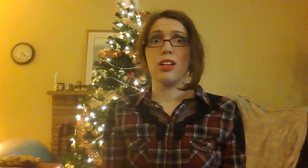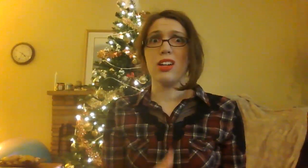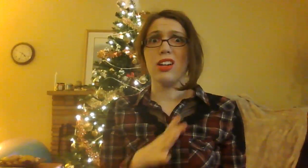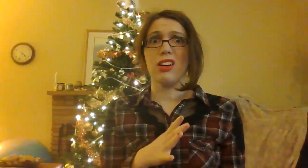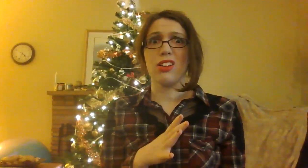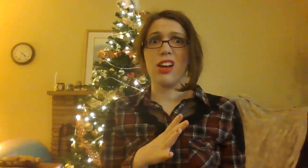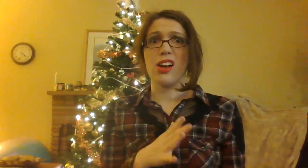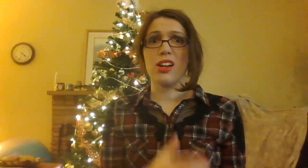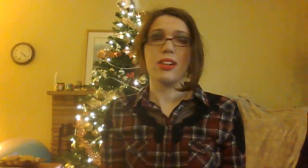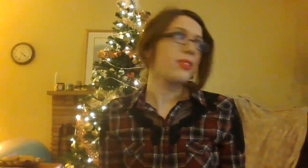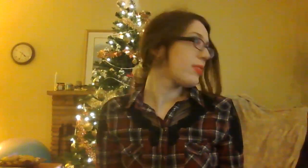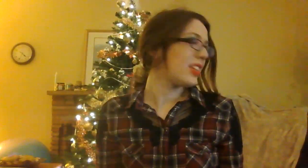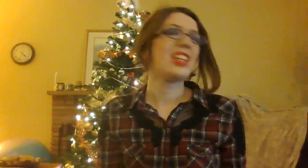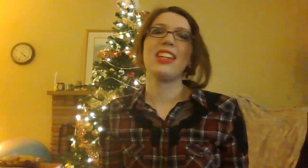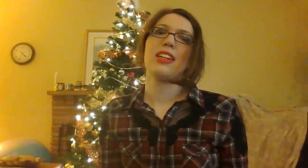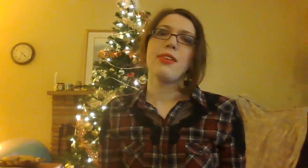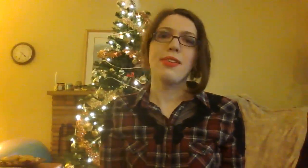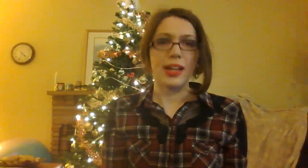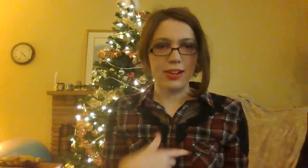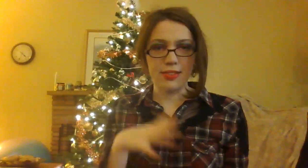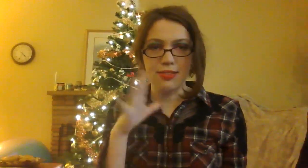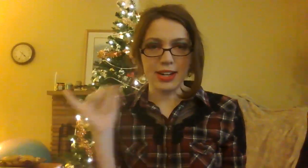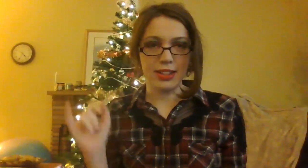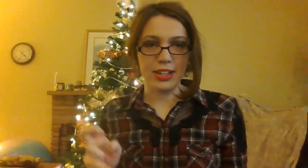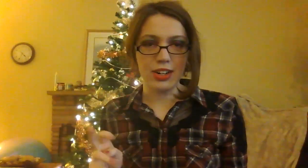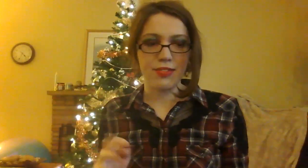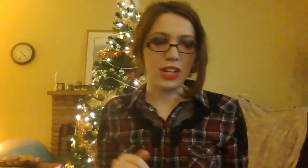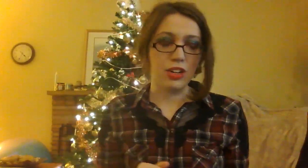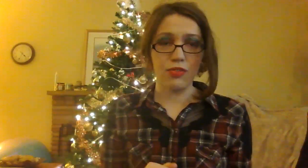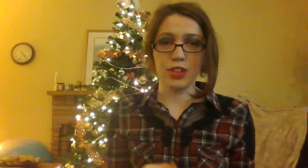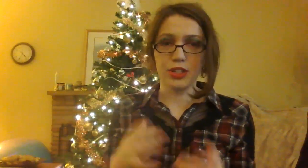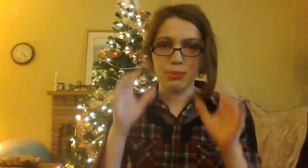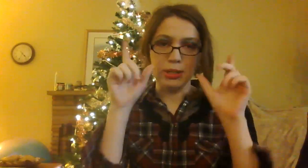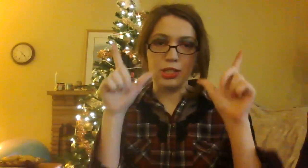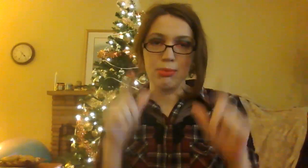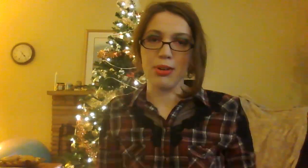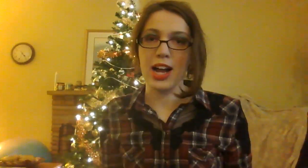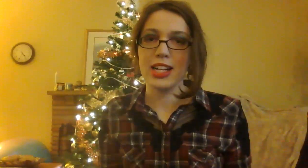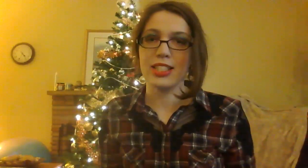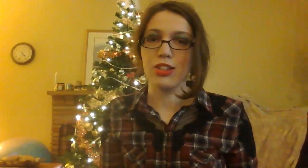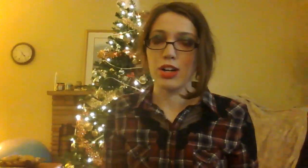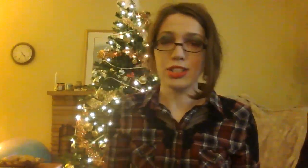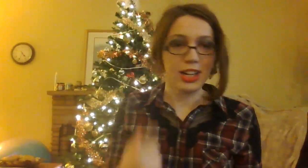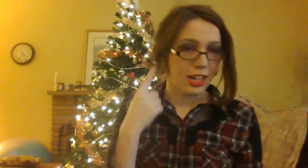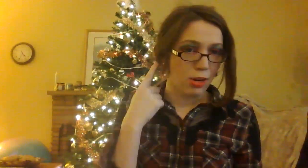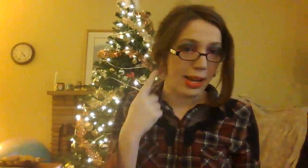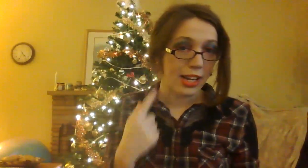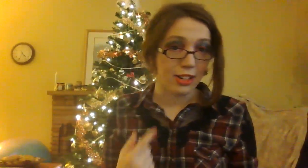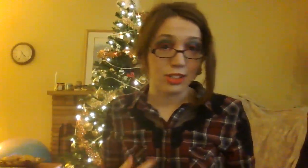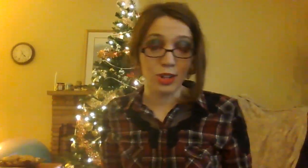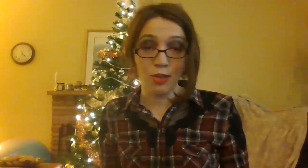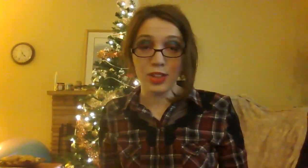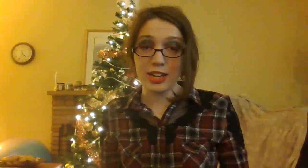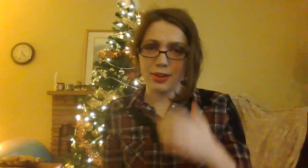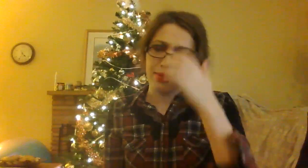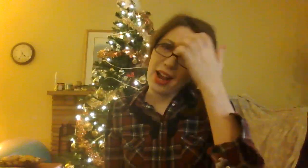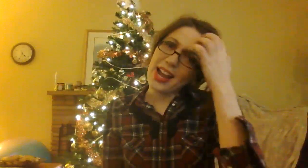Okay I couldn't find a lyric video For this big surprise So I just kinda had to go by ears Hopefully I did it right